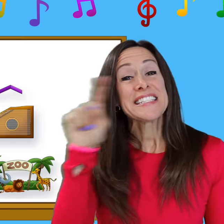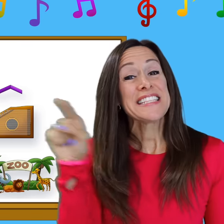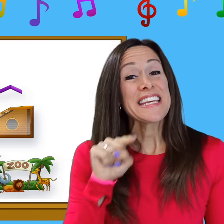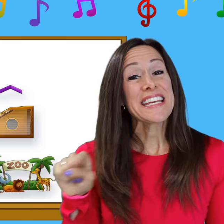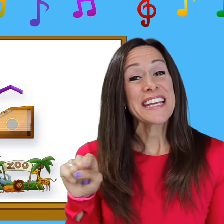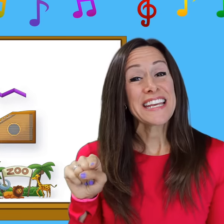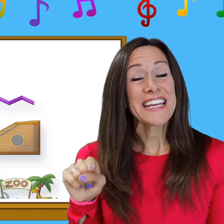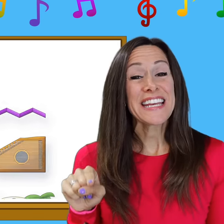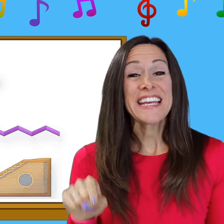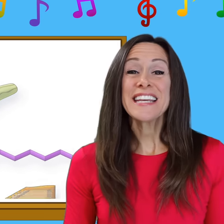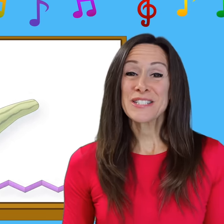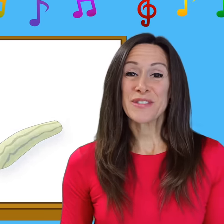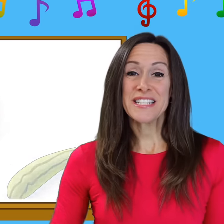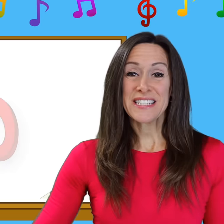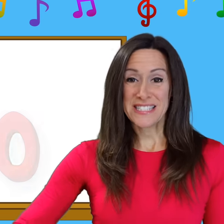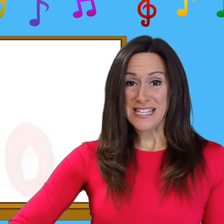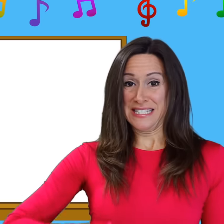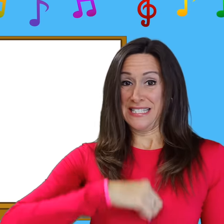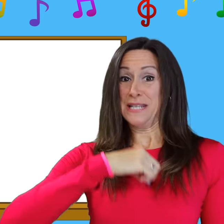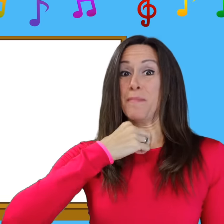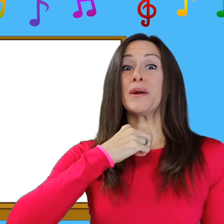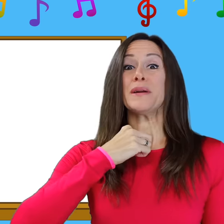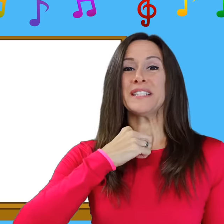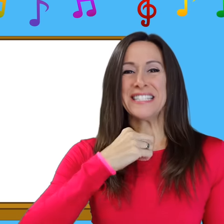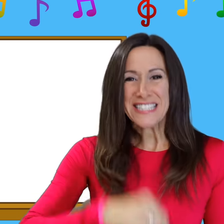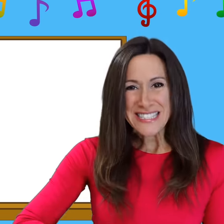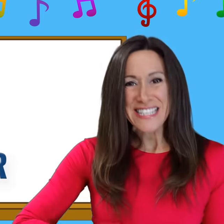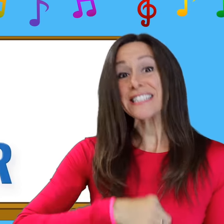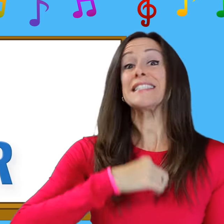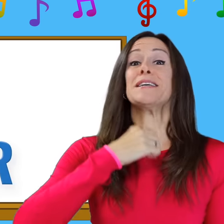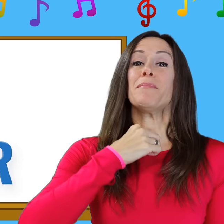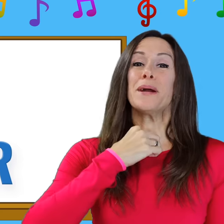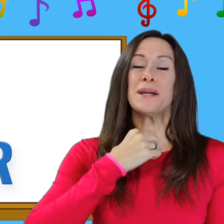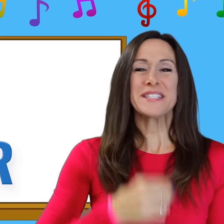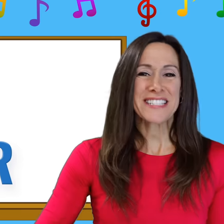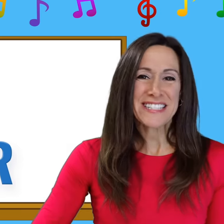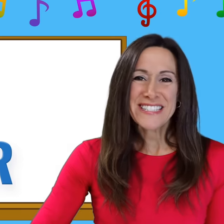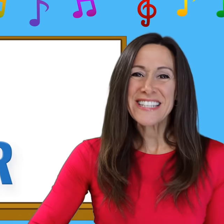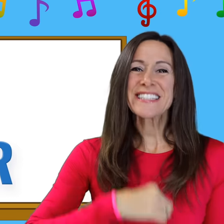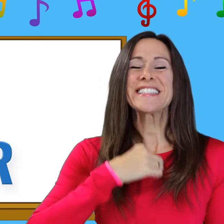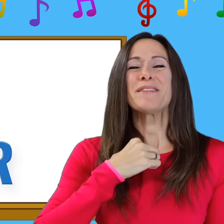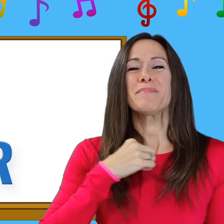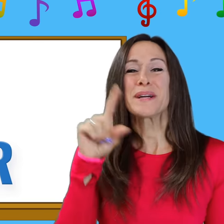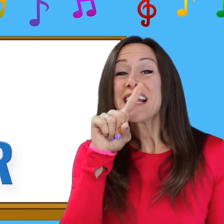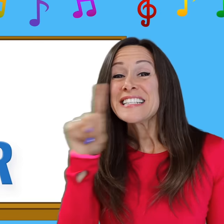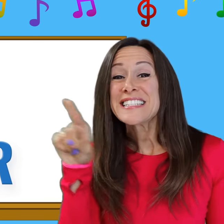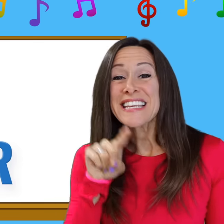Z is for z-z-zipper, z-z-zipper, z-z-zipper Z